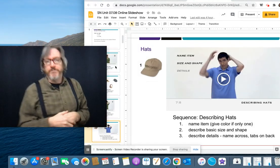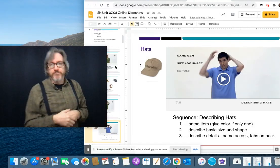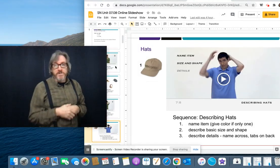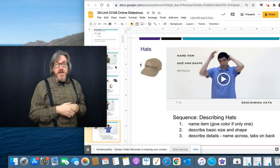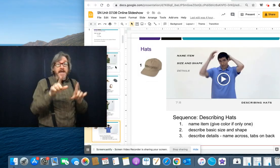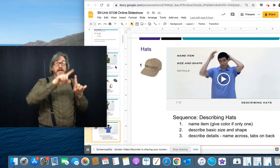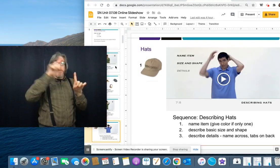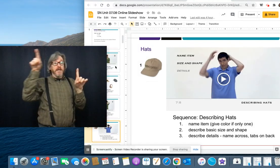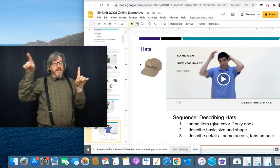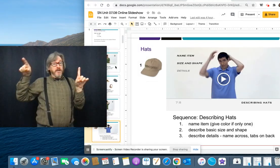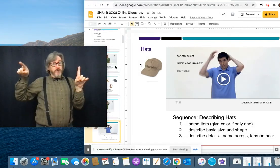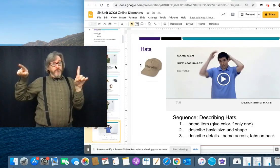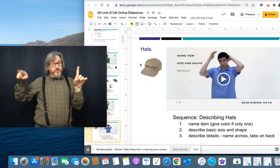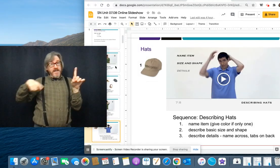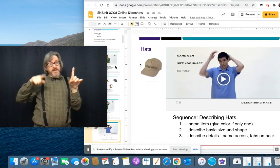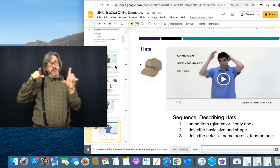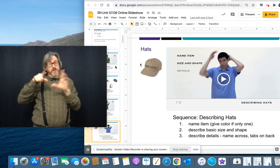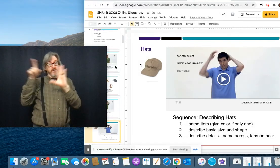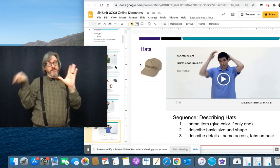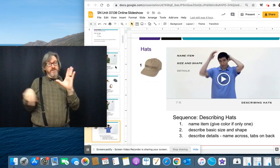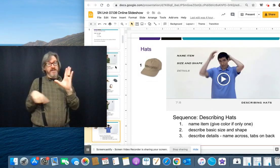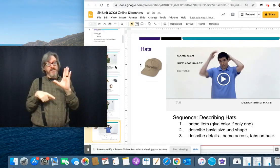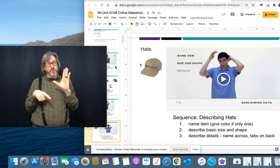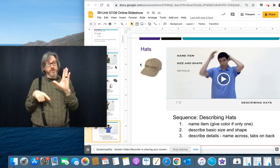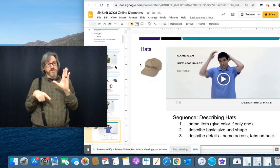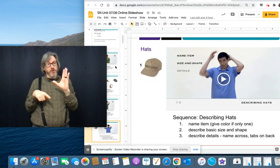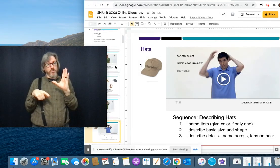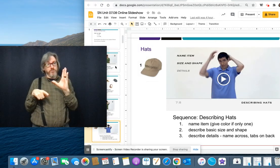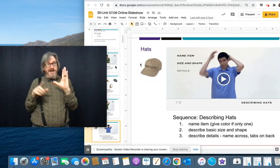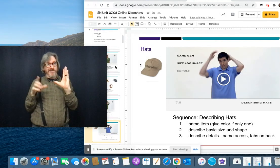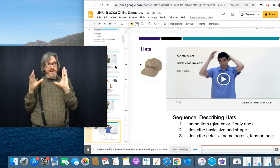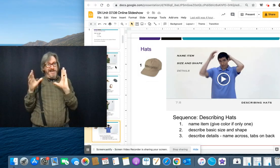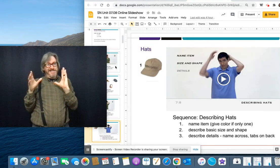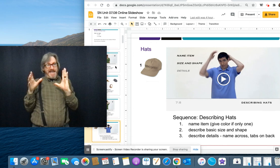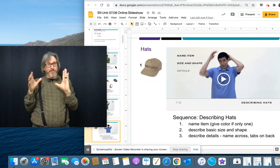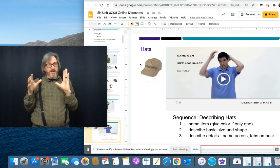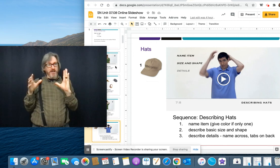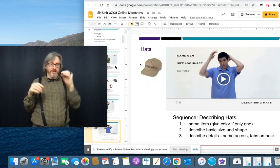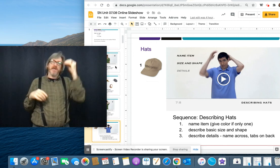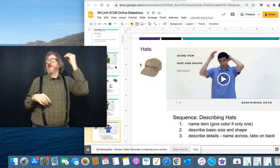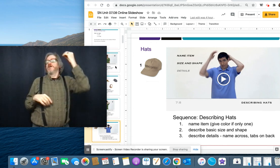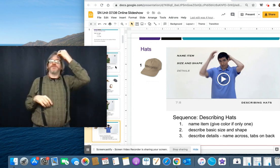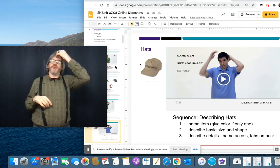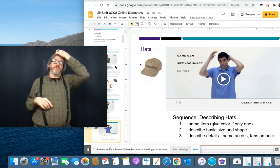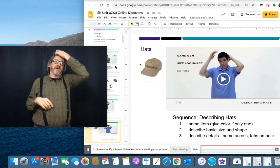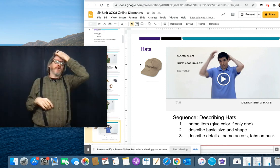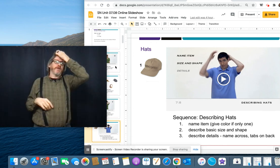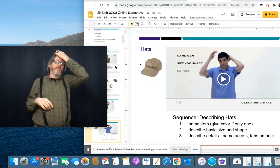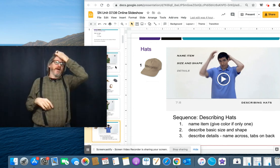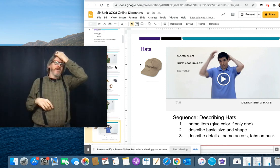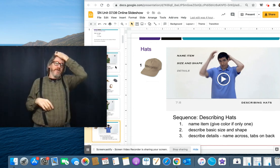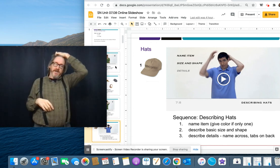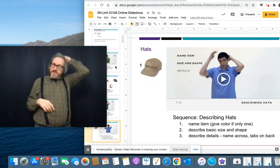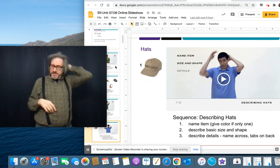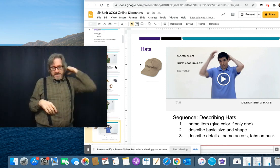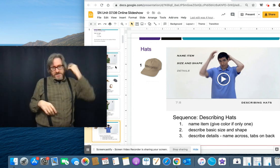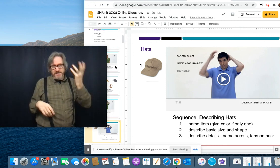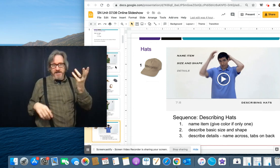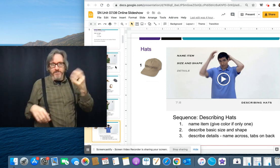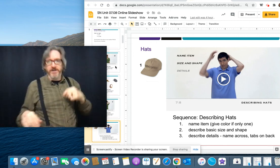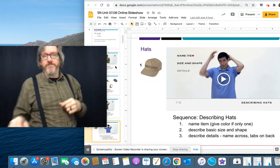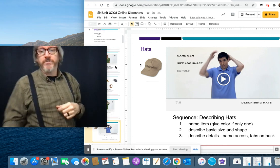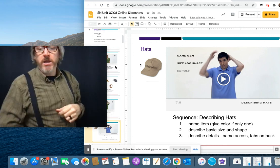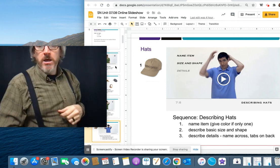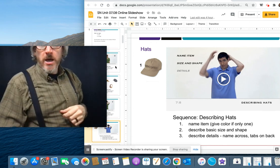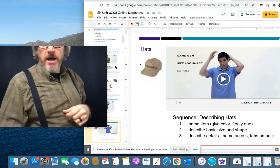Um, and taking, uh, they give a more slow down example of it so you can follow it, but he basically says